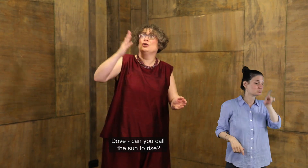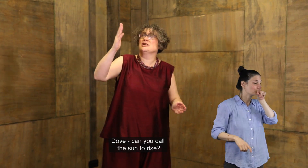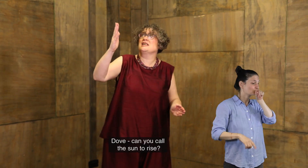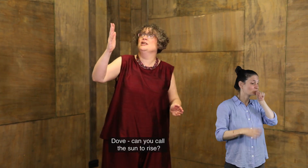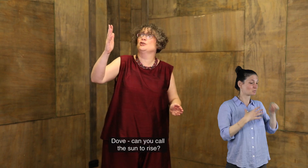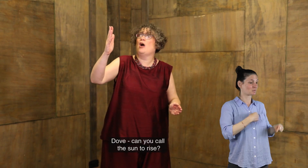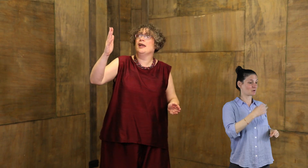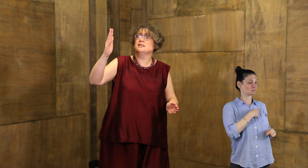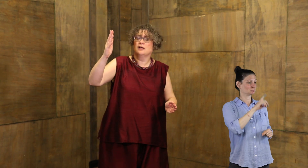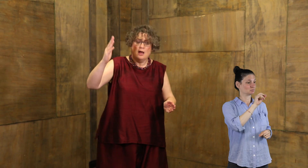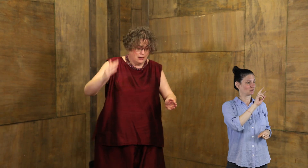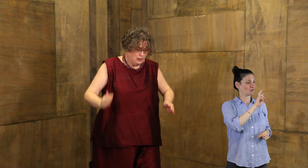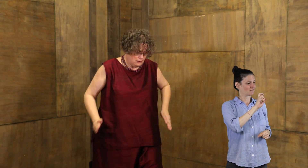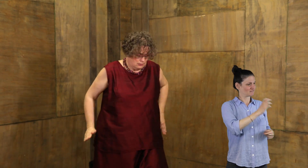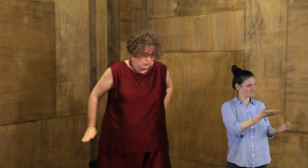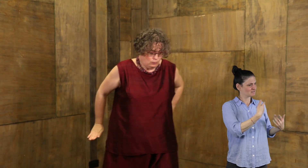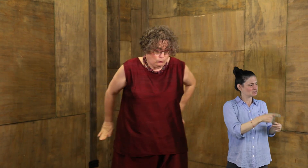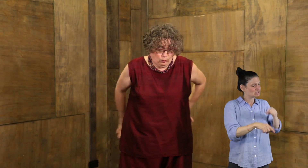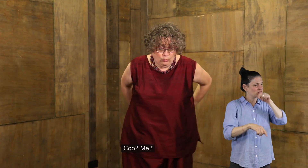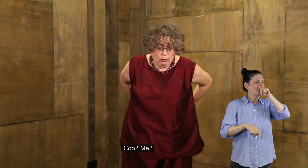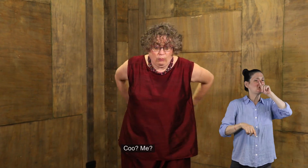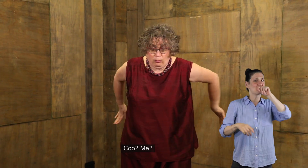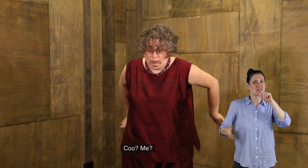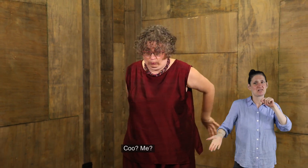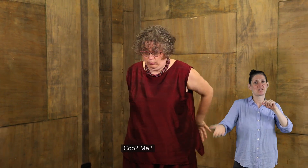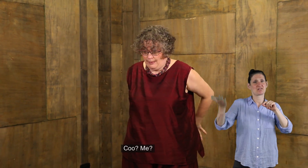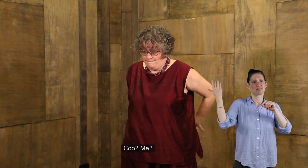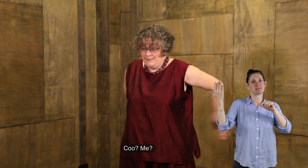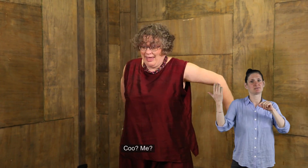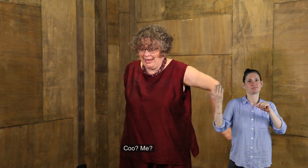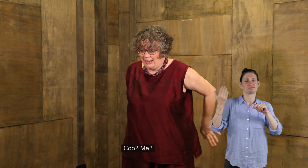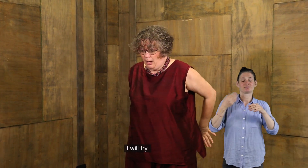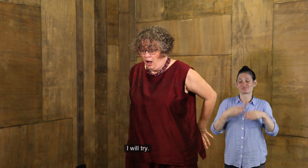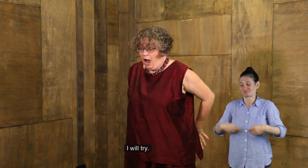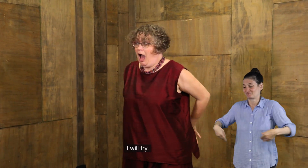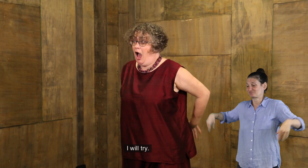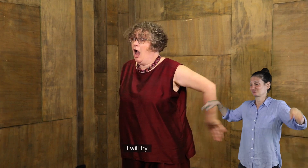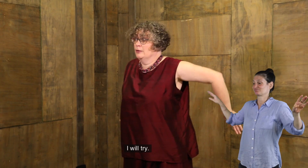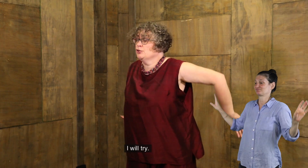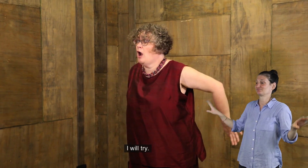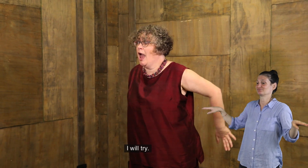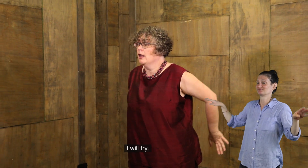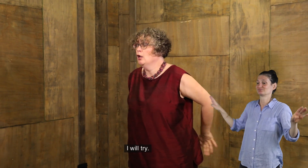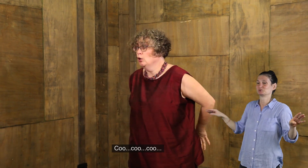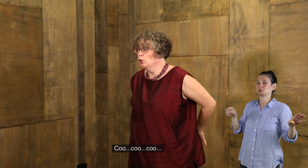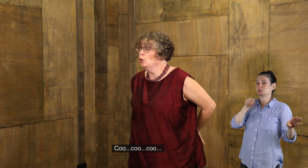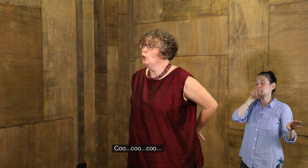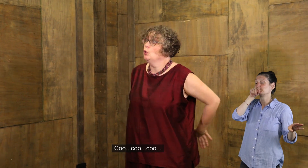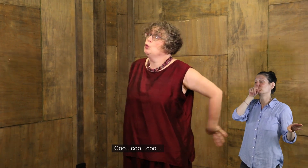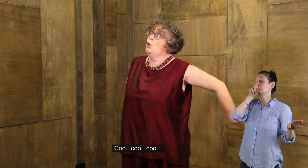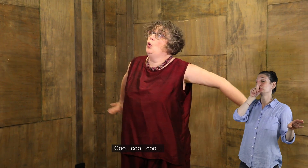can you call the sun to rise? Coo. Me? I will try.